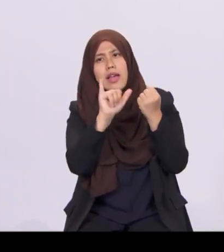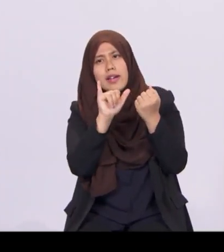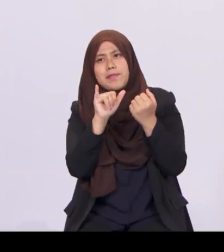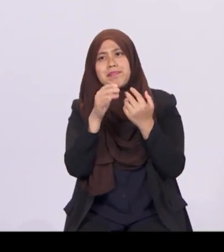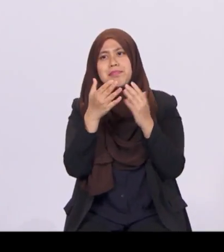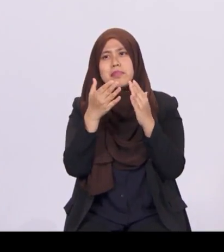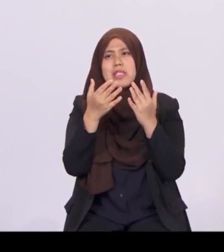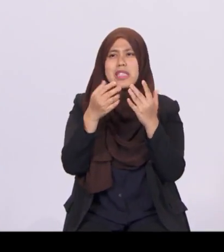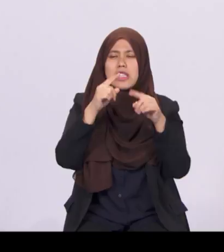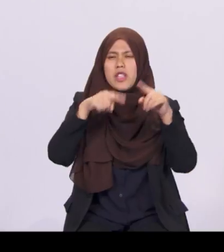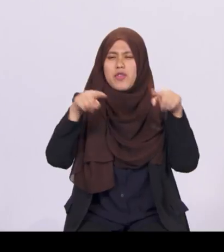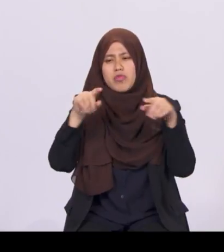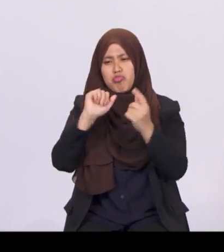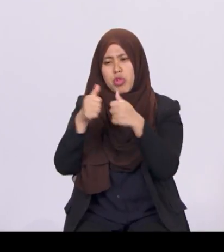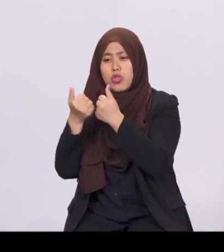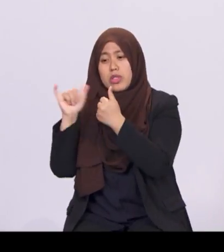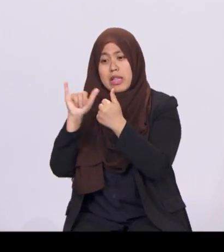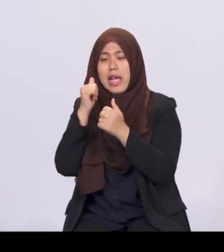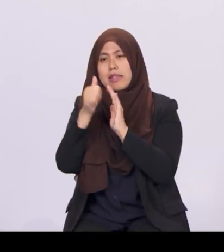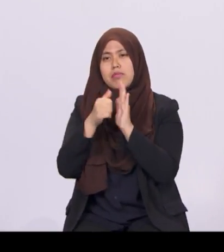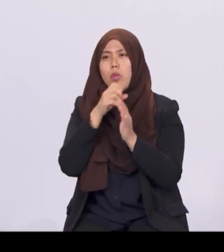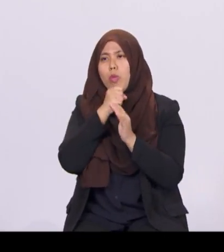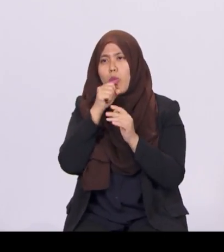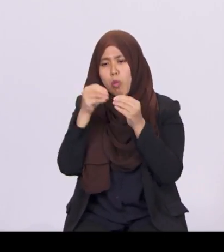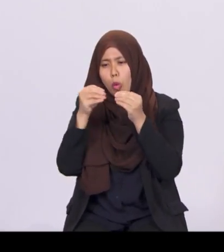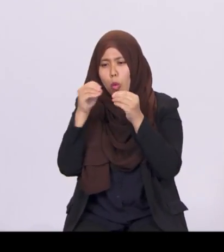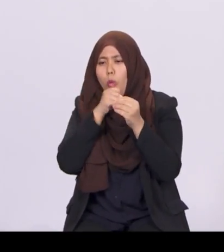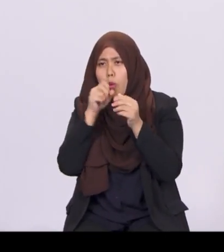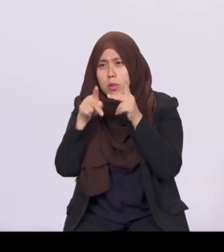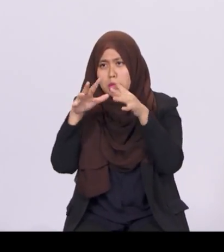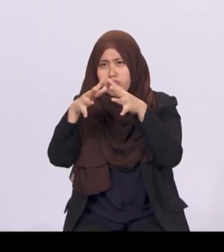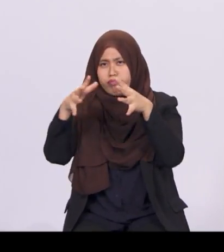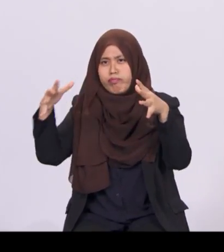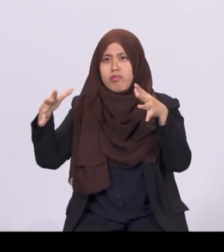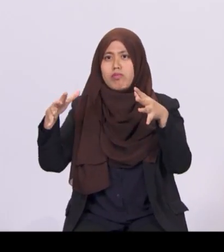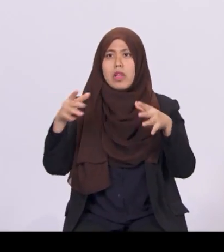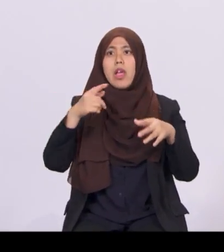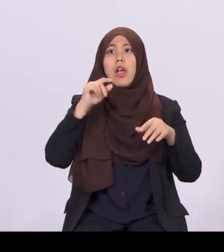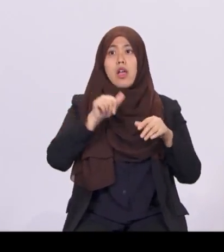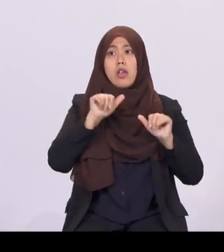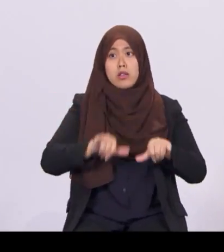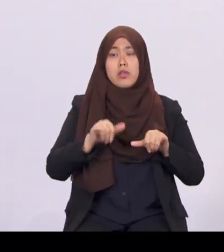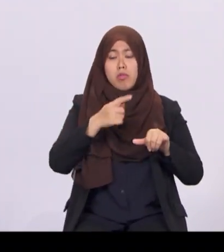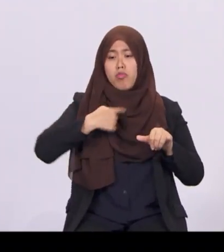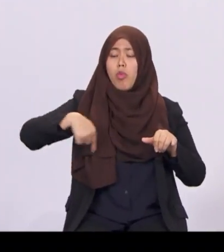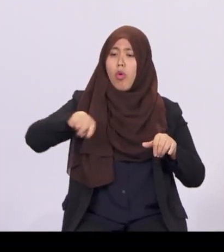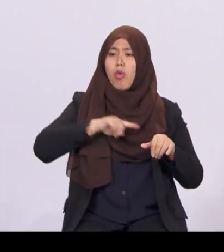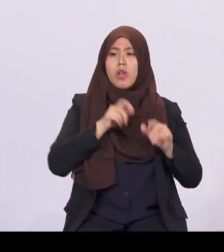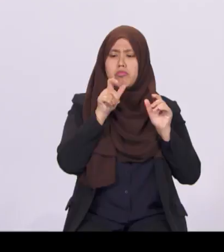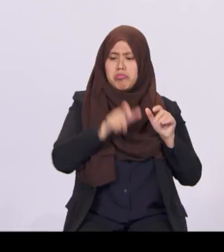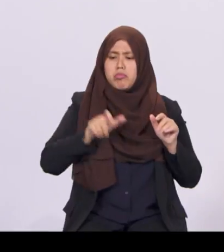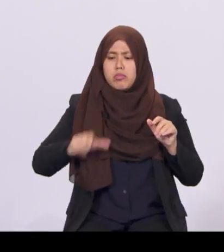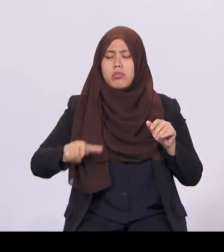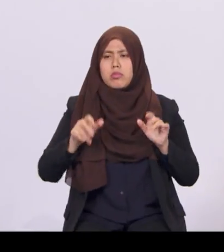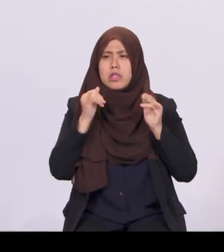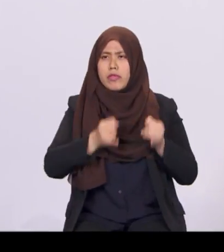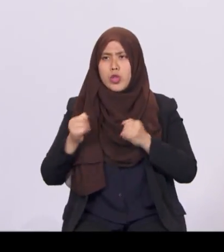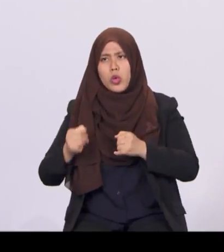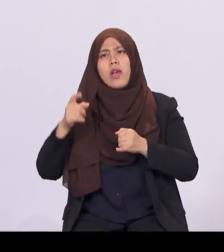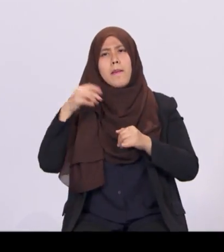We must also remain a society where all of us, as individuals, members of families and citizens, take pride